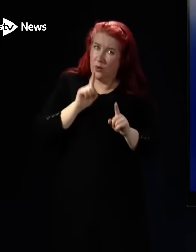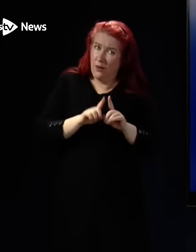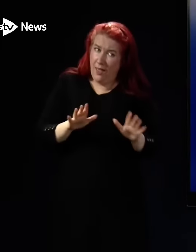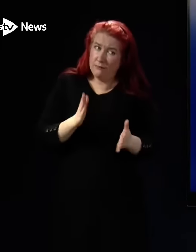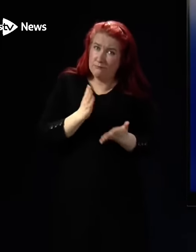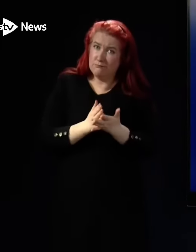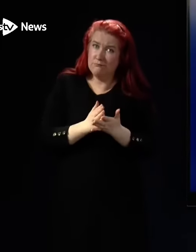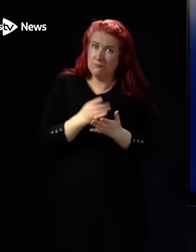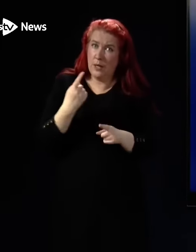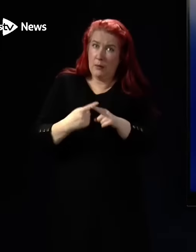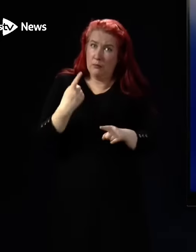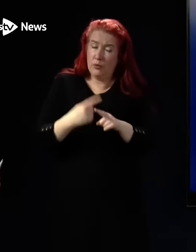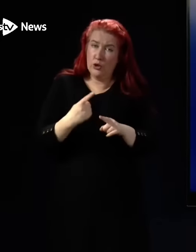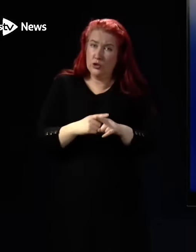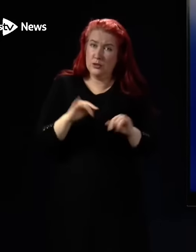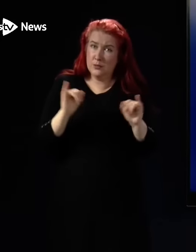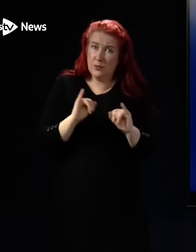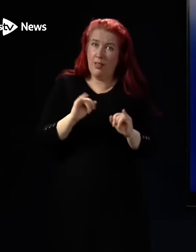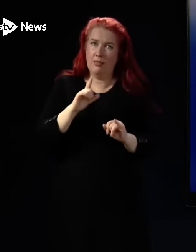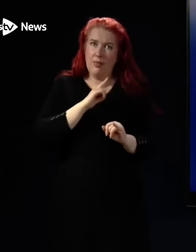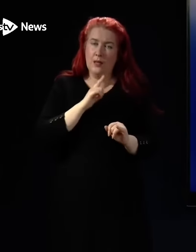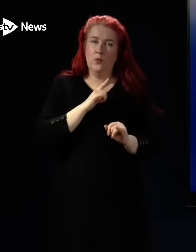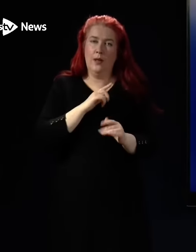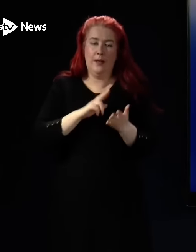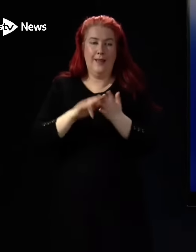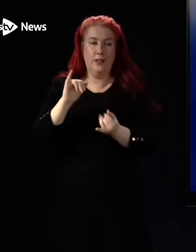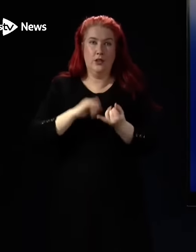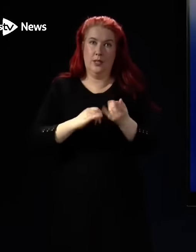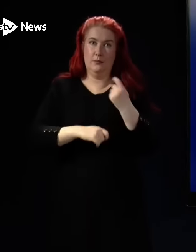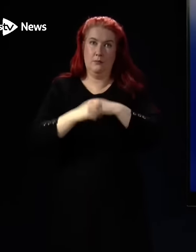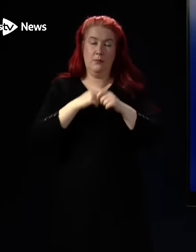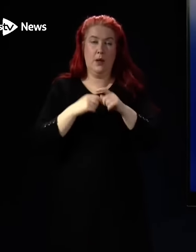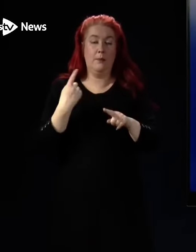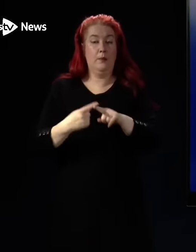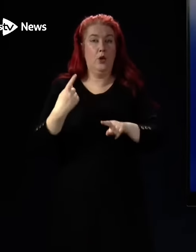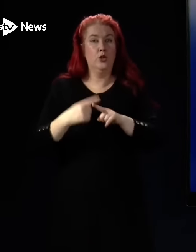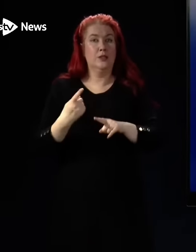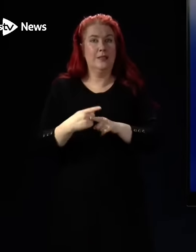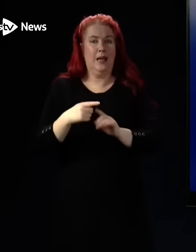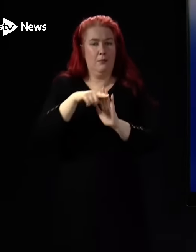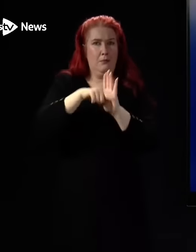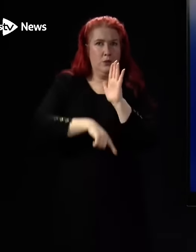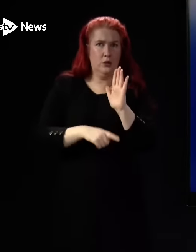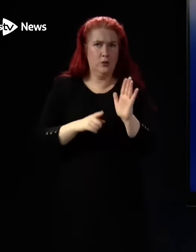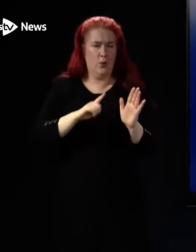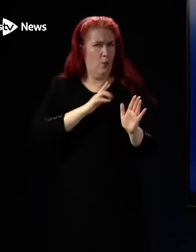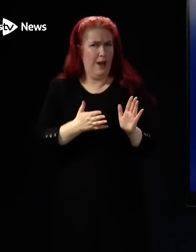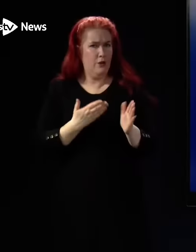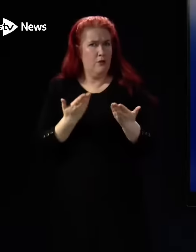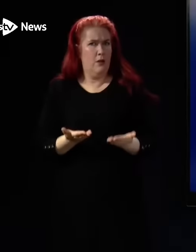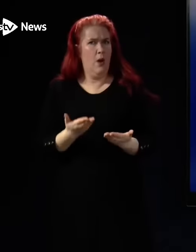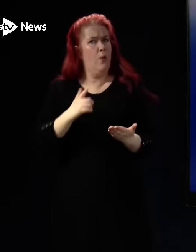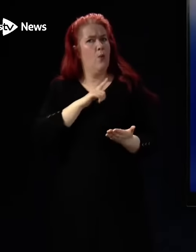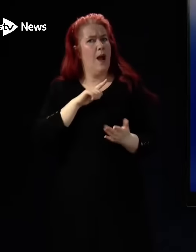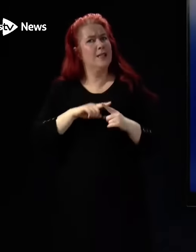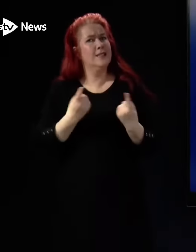that led to the NHS being put into emergency measures at the start of COVID. So why not now? Why do it differently? And have we